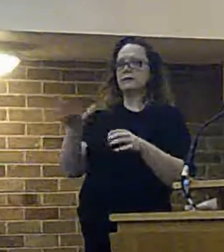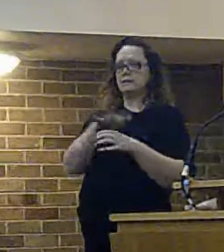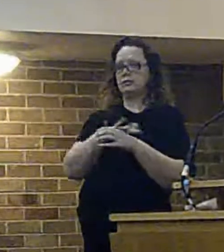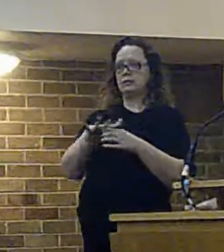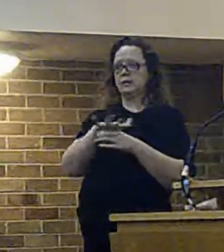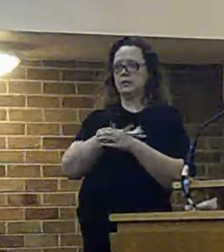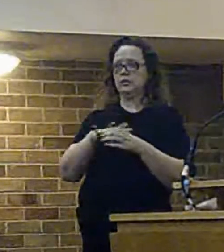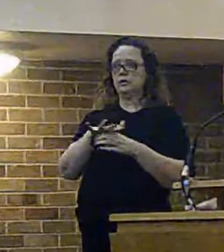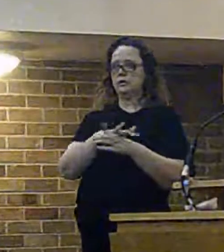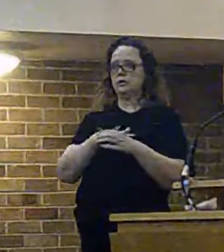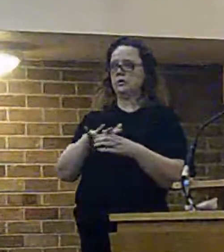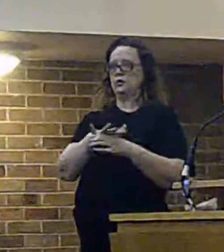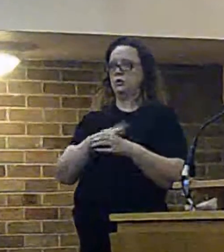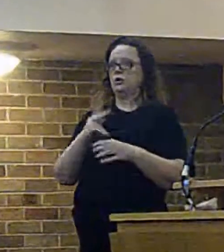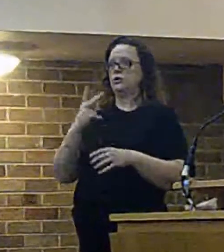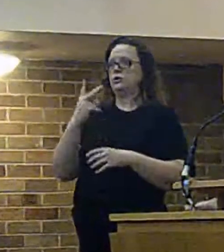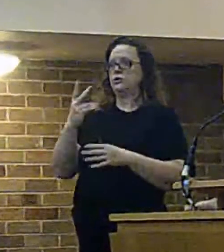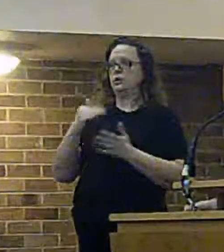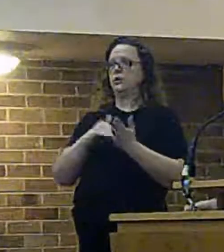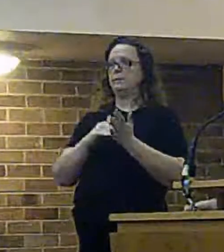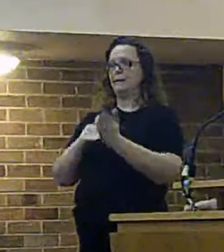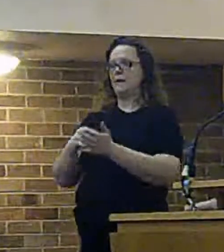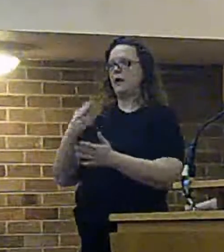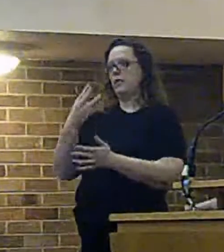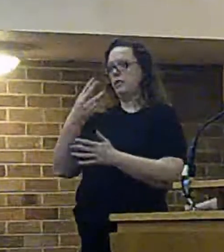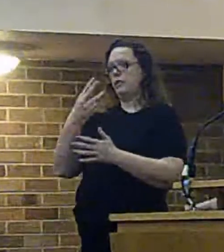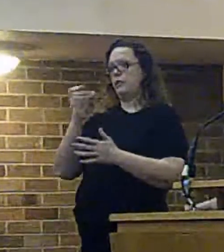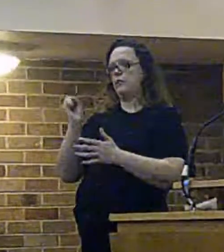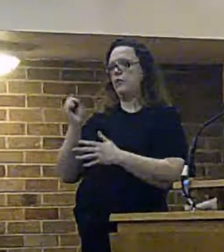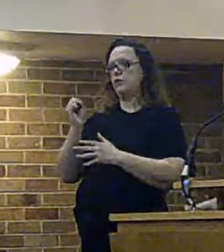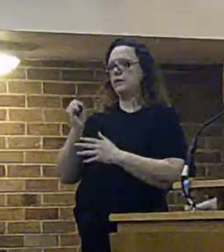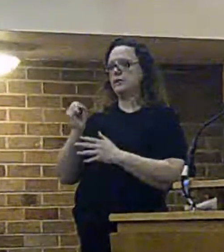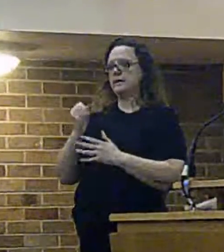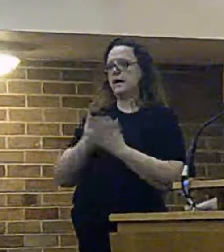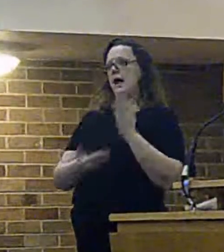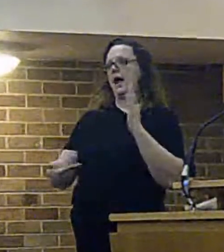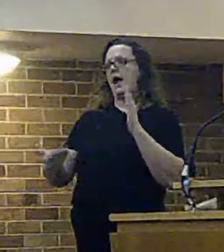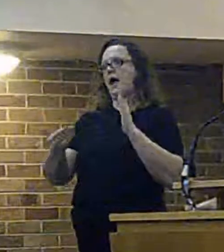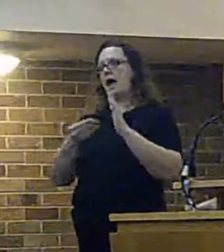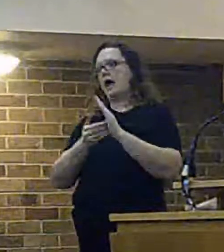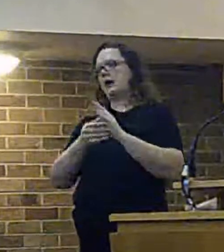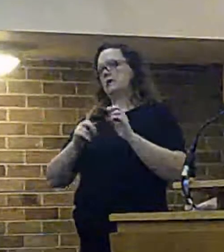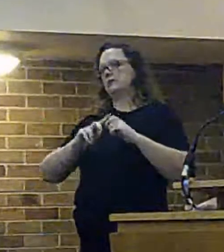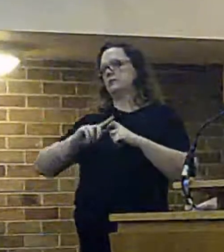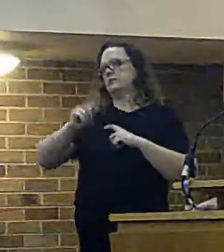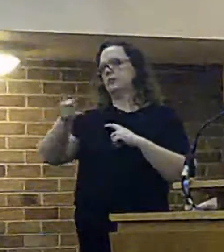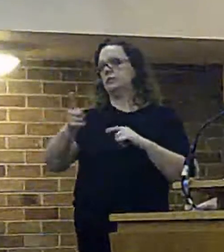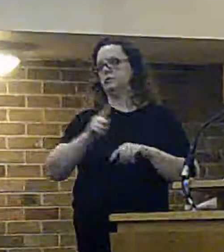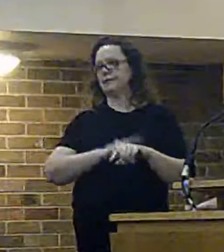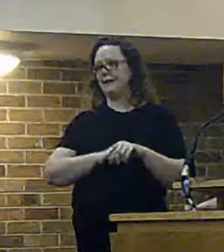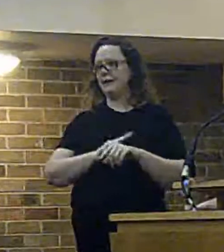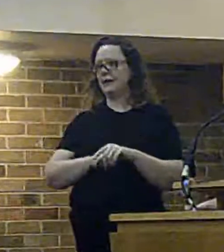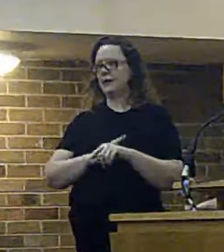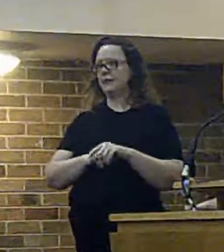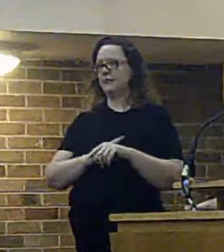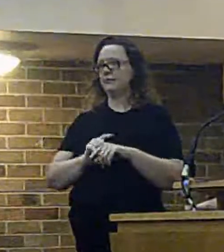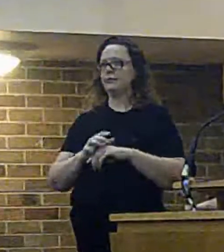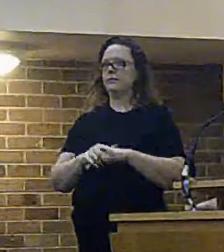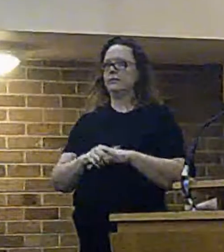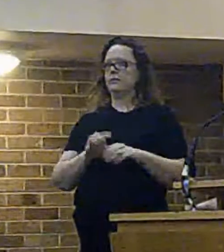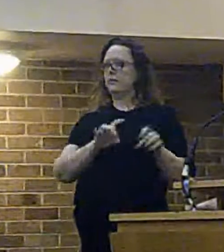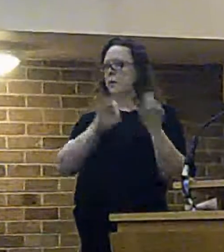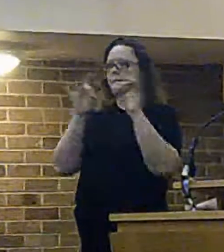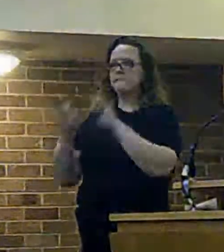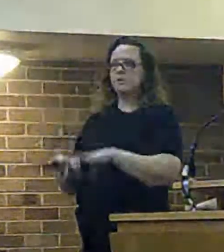reasonable for me to receive a two minute 30 or thereabouts increase in response times to west care if we didn't need degrees